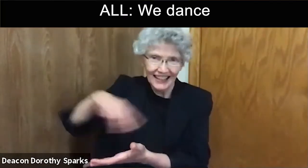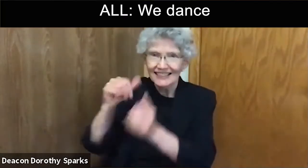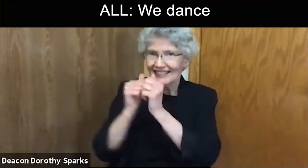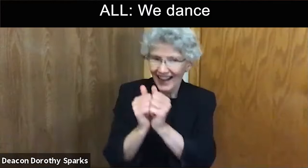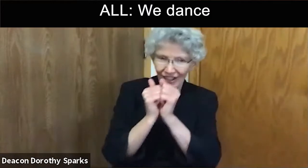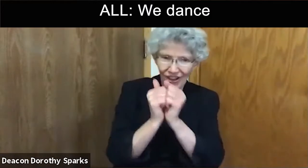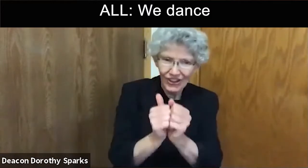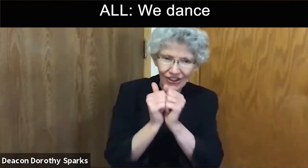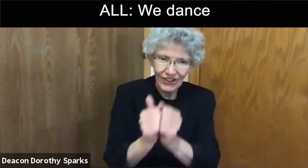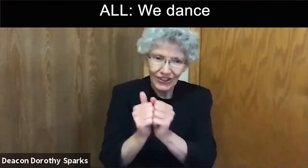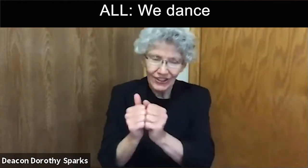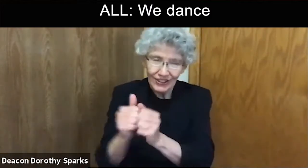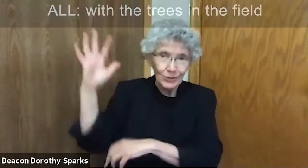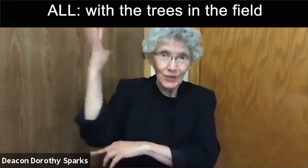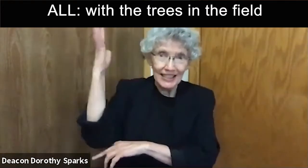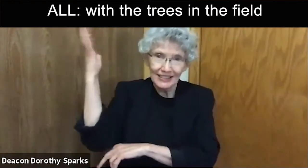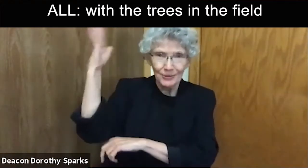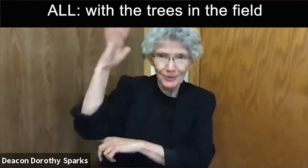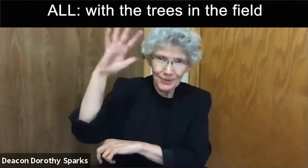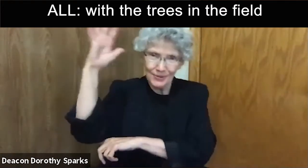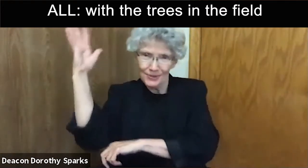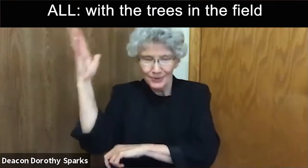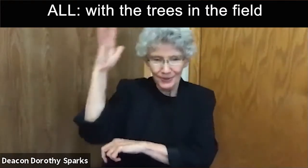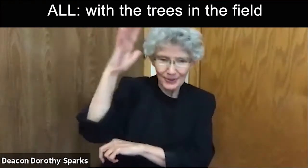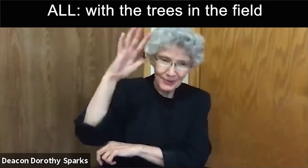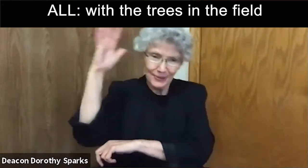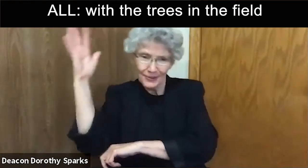We dance with the trees in the field